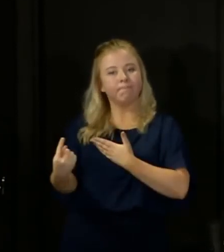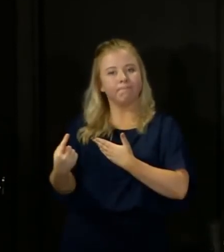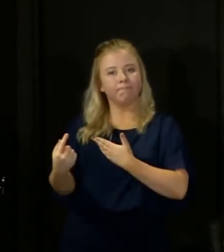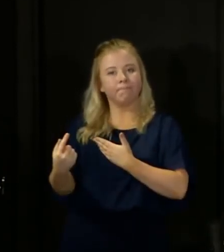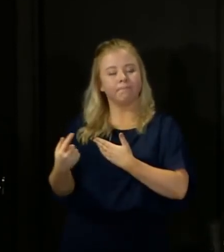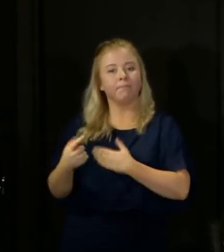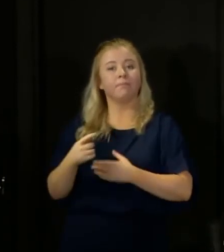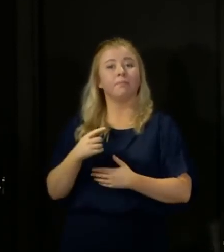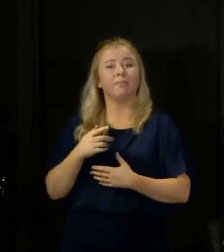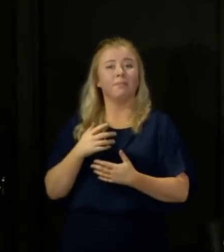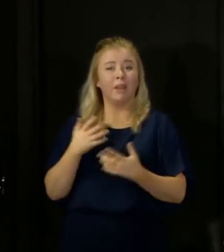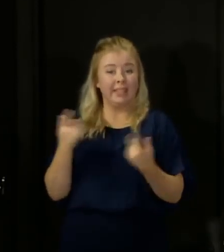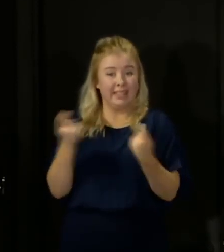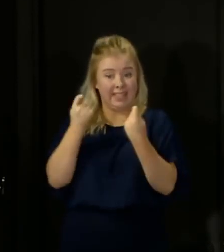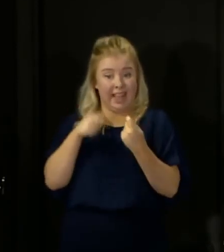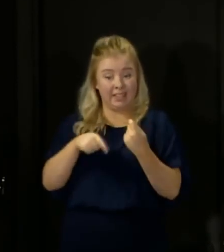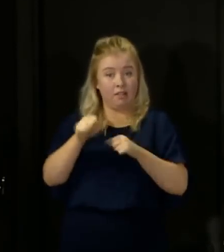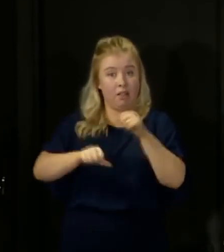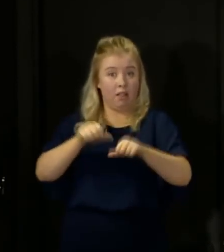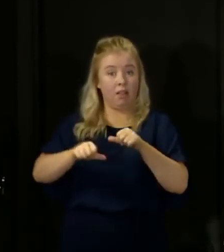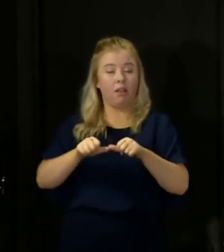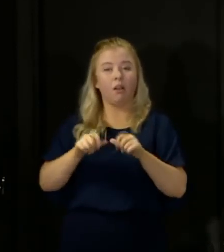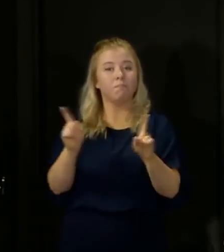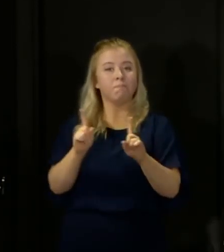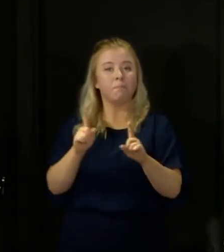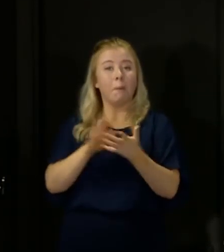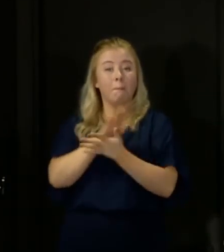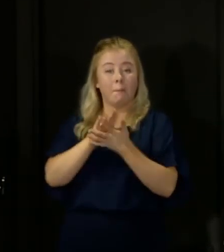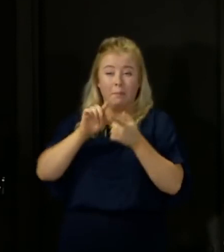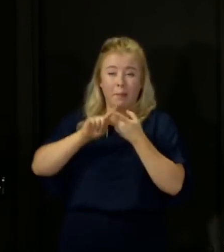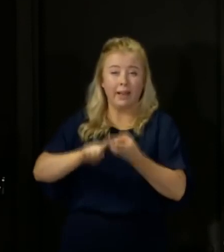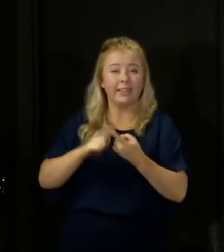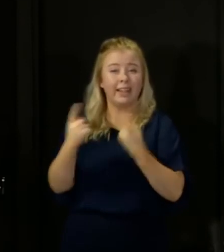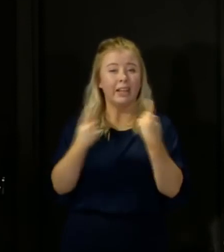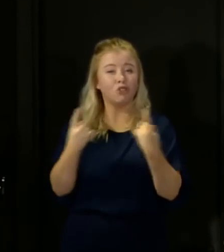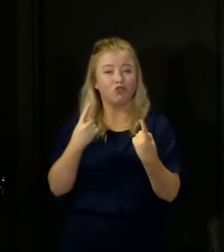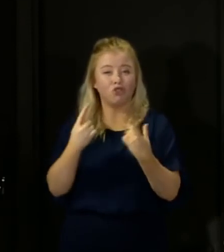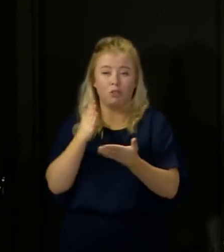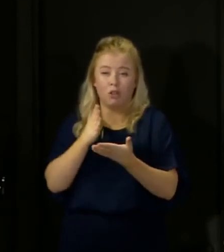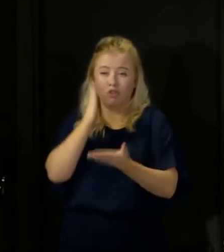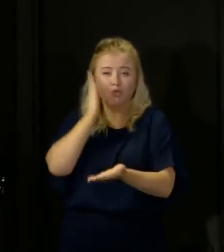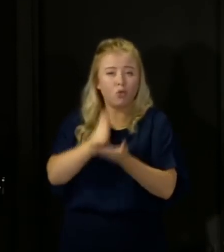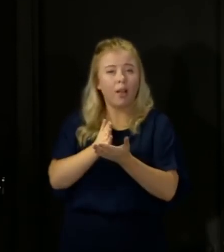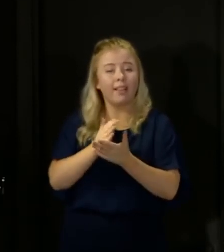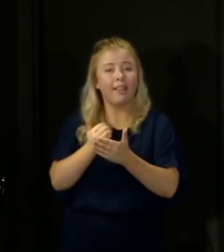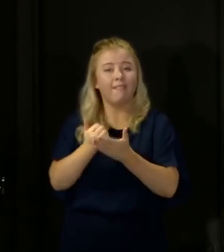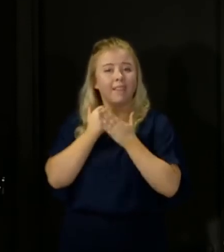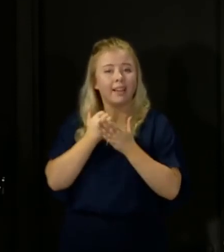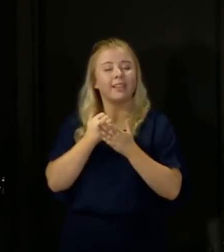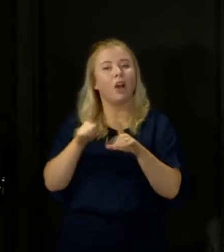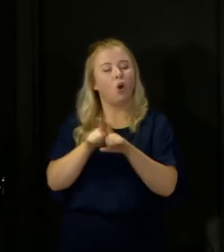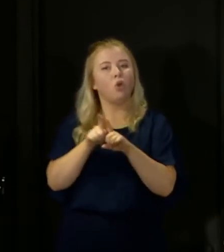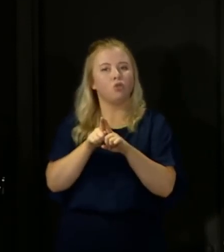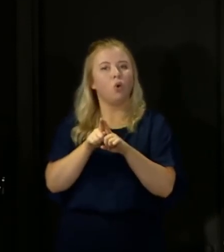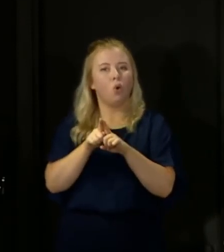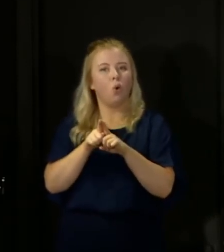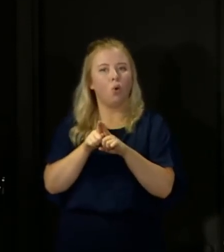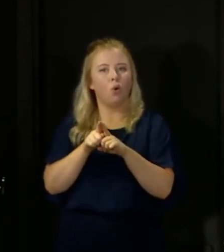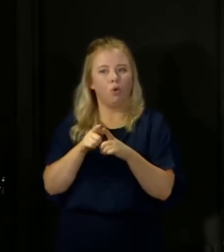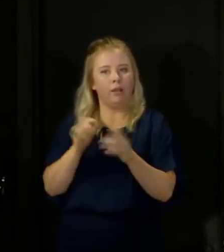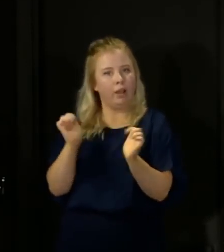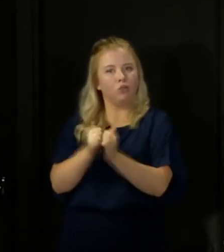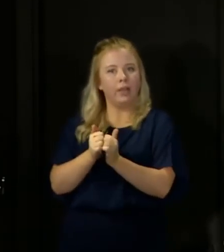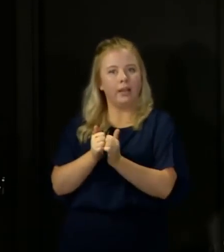The success of Test and Protect will really depend on all of us trusting this advice and for the sake of ourselves and for each other